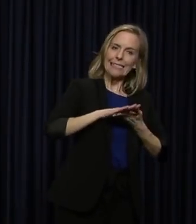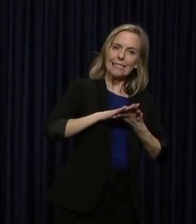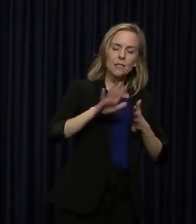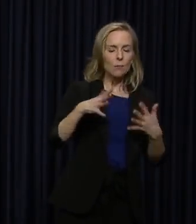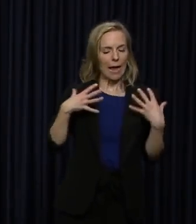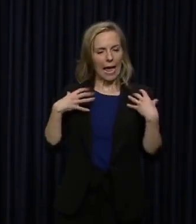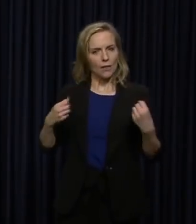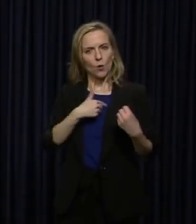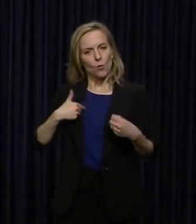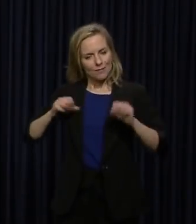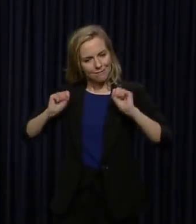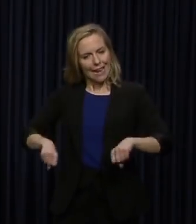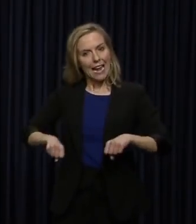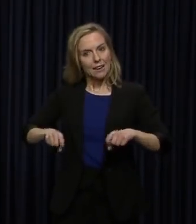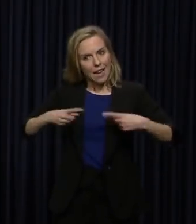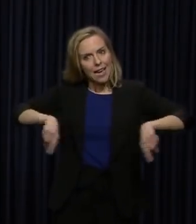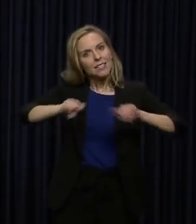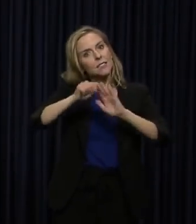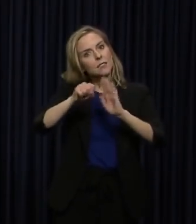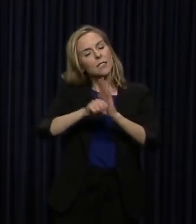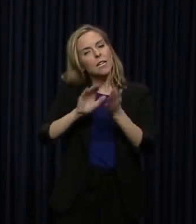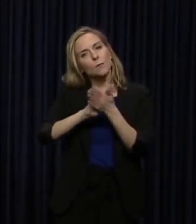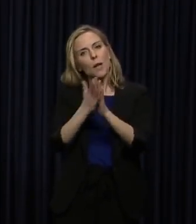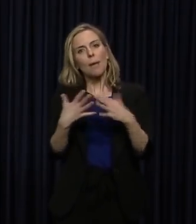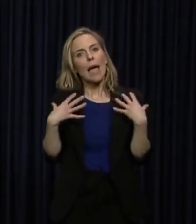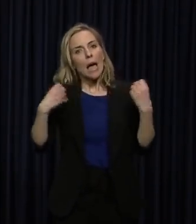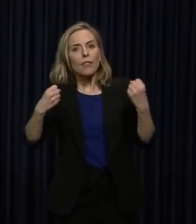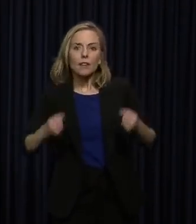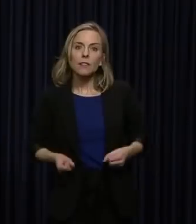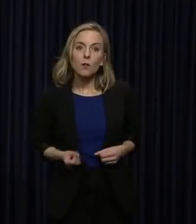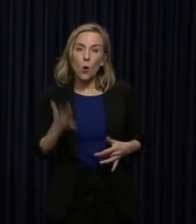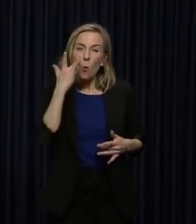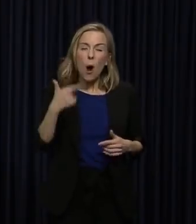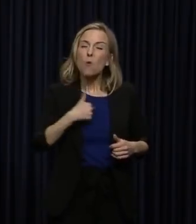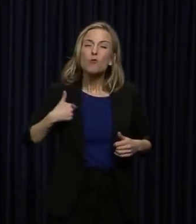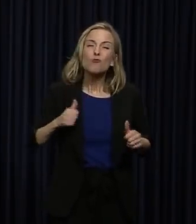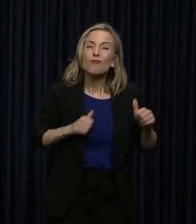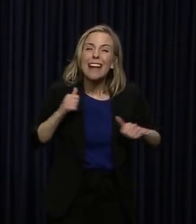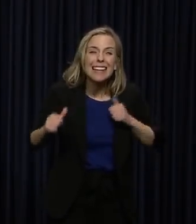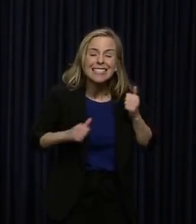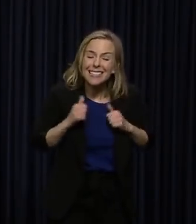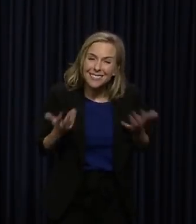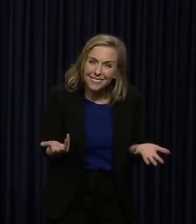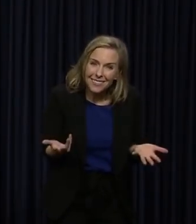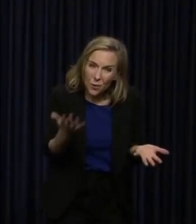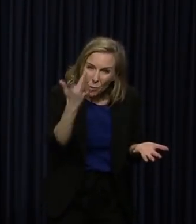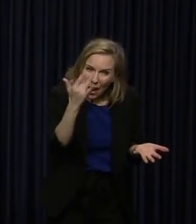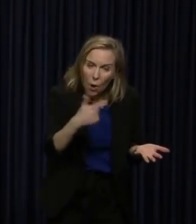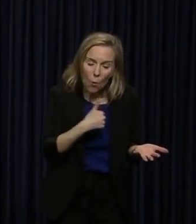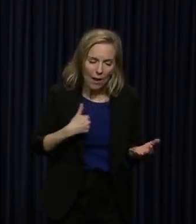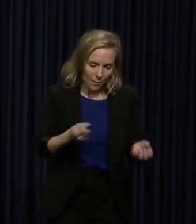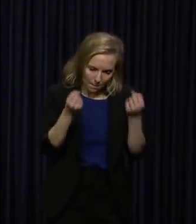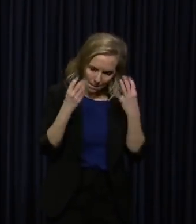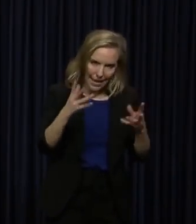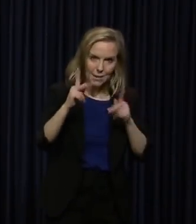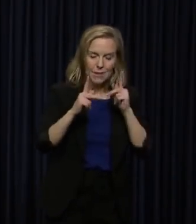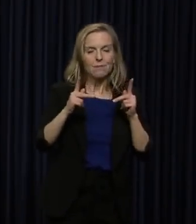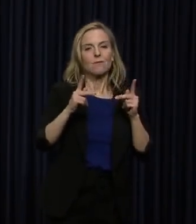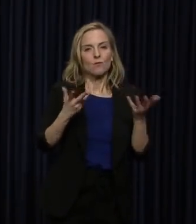as we can as a state. One of the reasons that we're being so aggressive is that we have so many